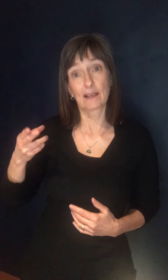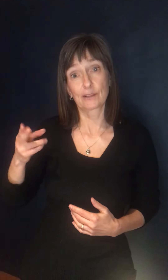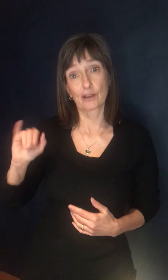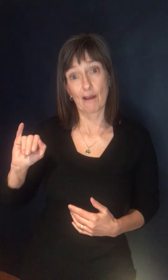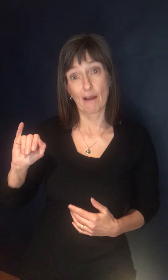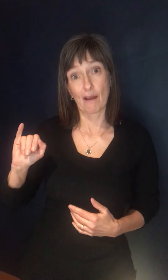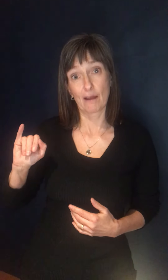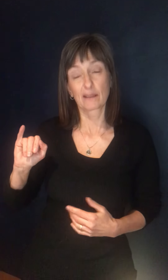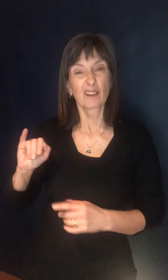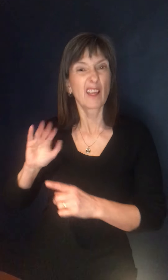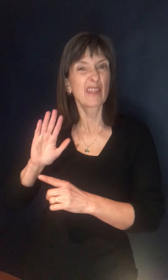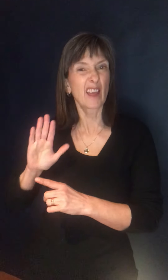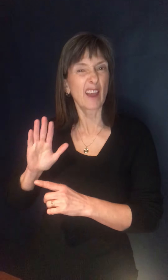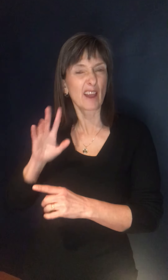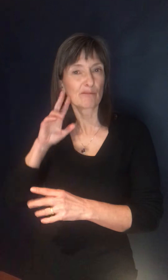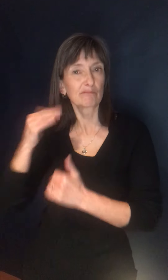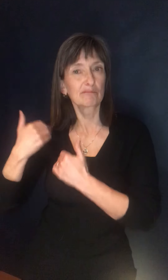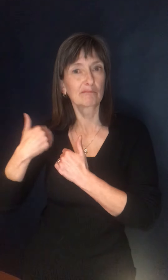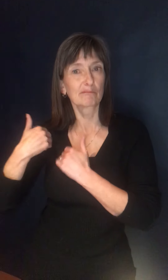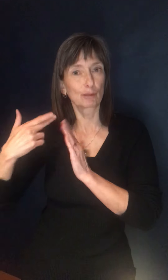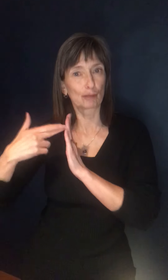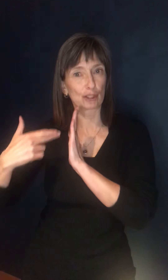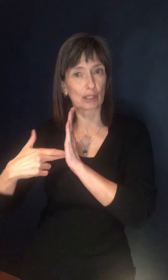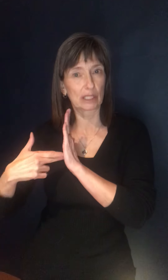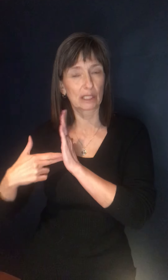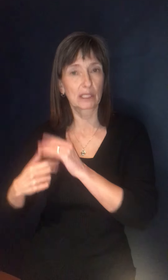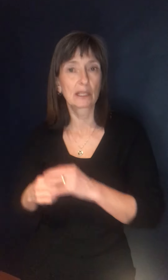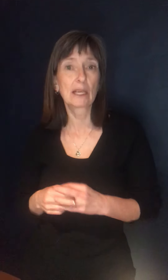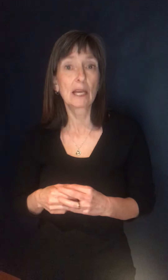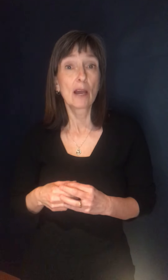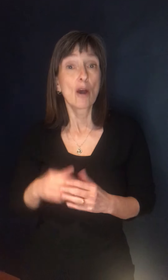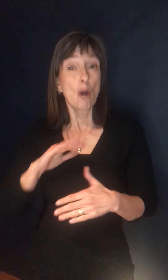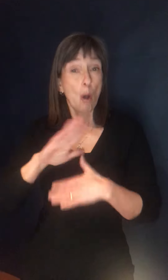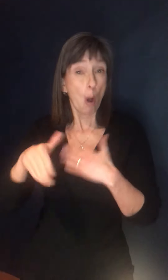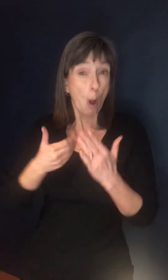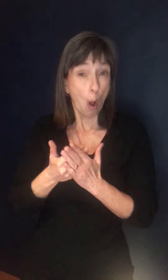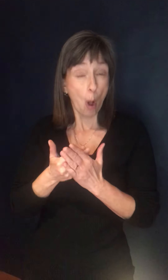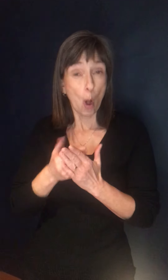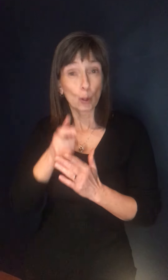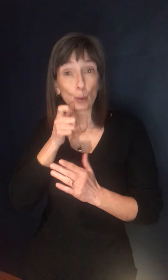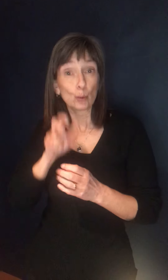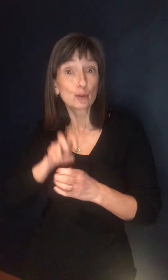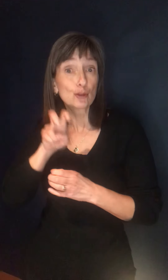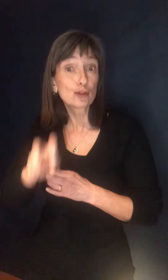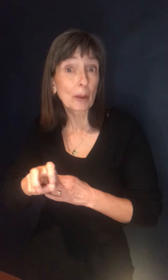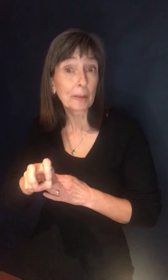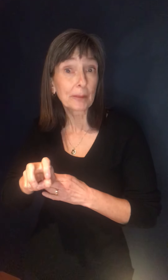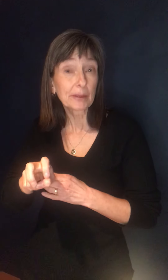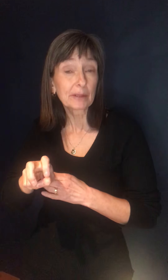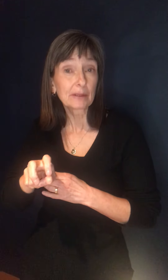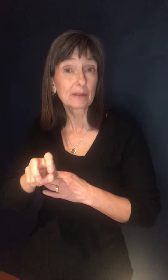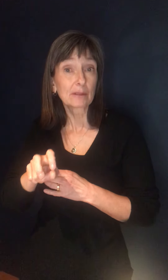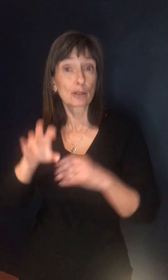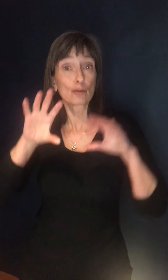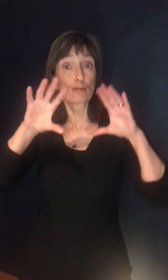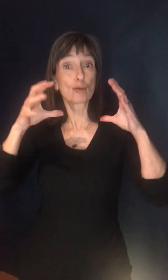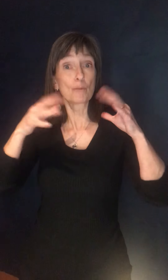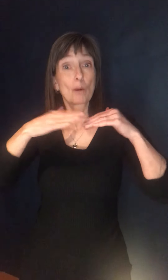software and no one outside the high risk category of over 70, uh, is actually, uh, has actually been